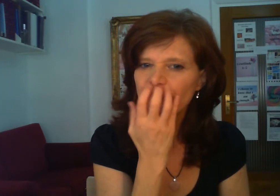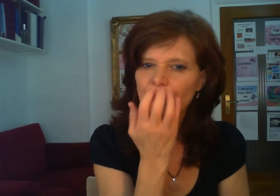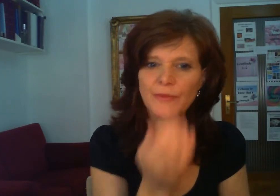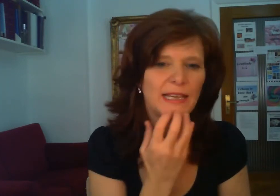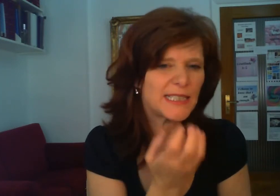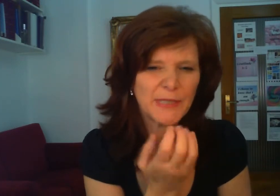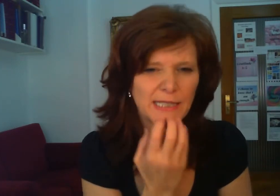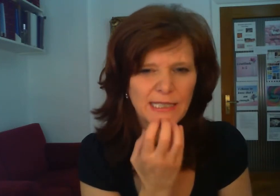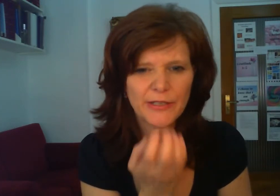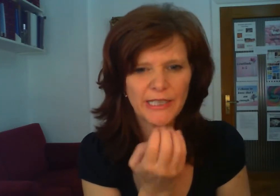it's powerful it's